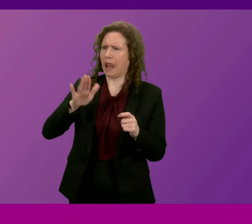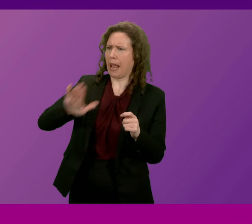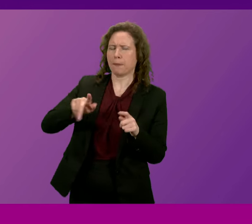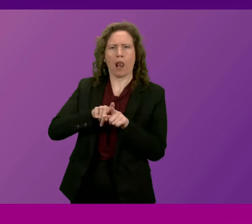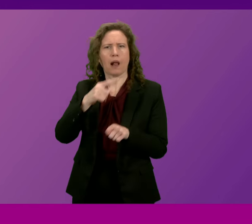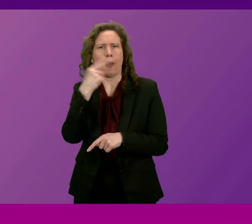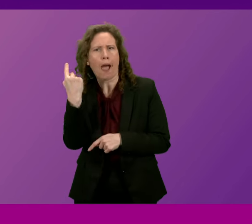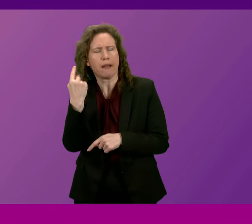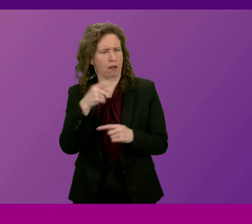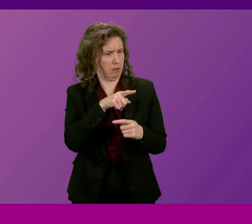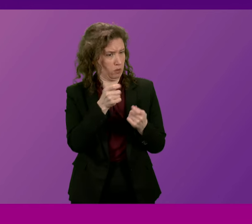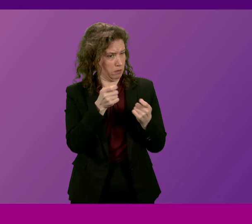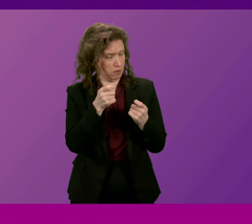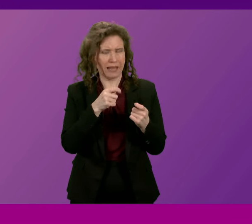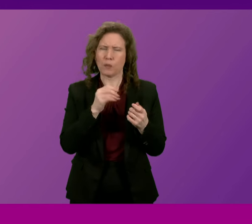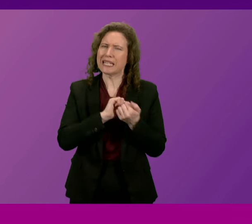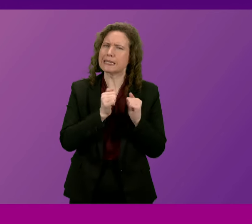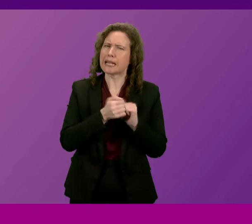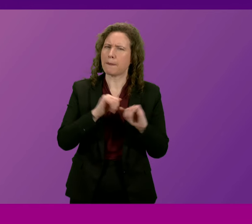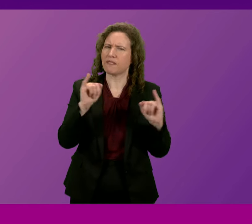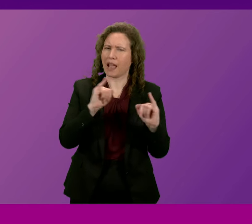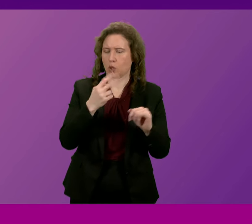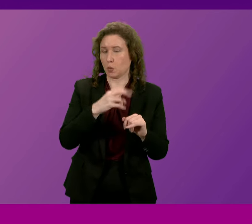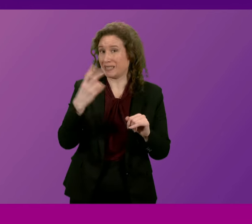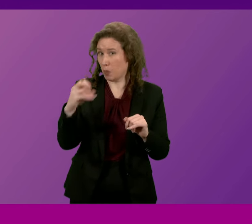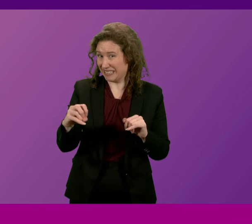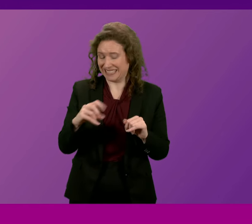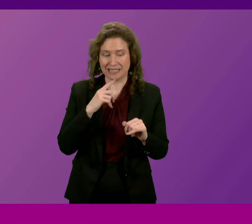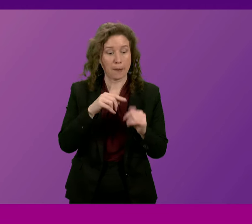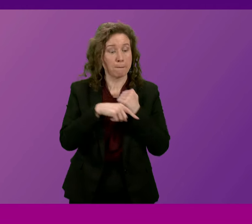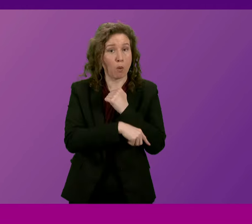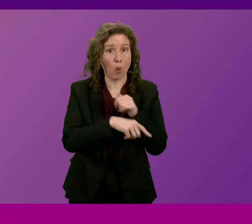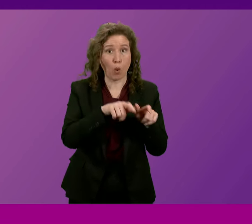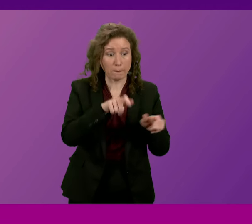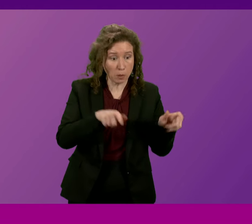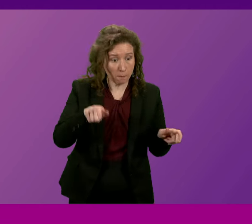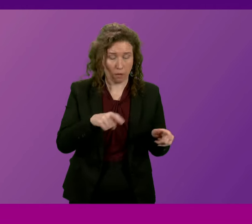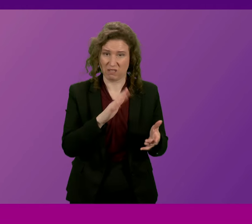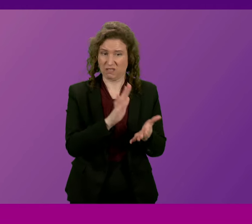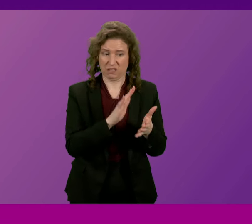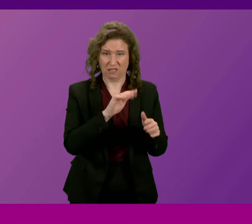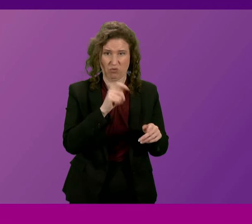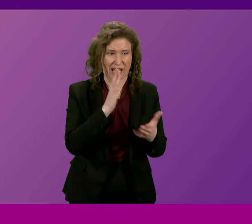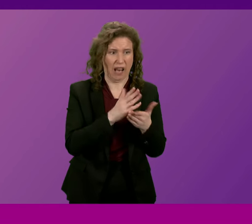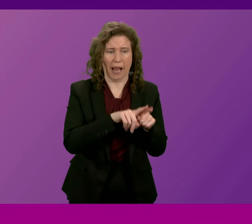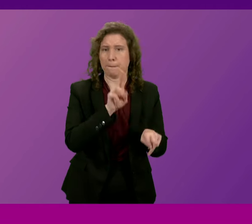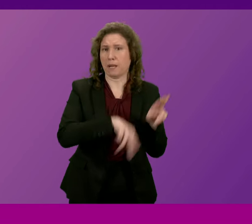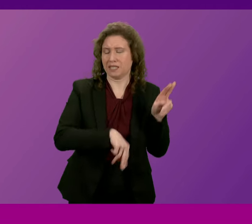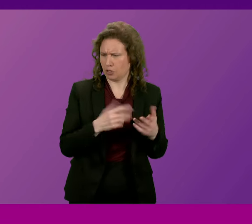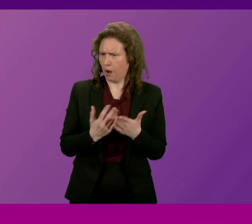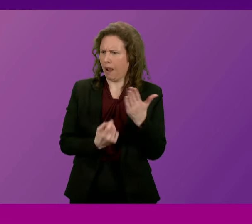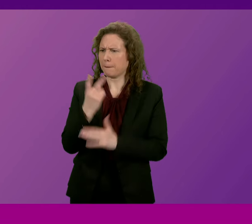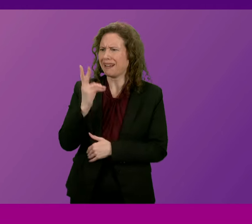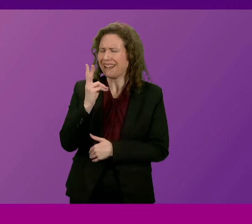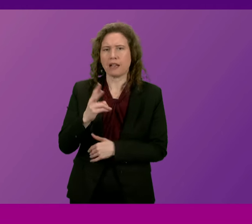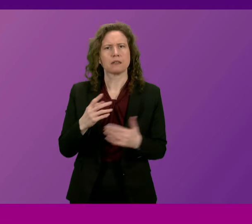Minister presided over an exams fiasco in 2020 that punished the poorest pupils and here we have another one. So can I ask the First Minister how